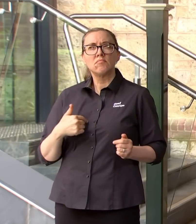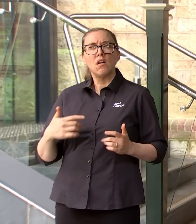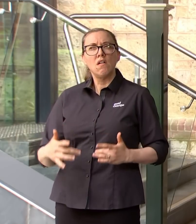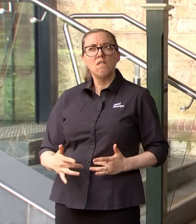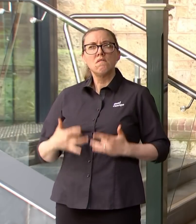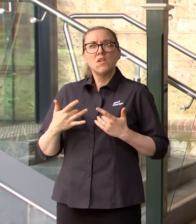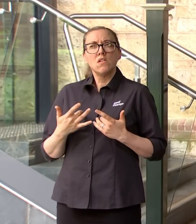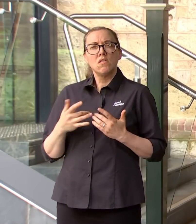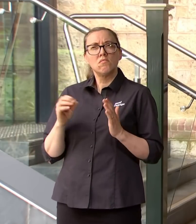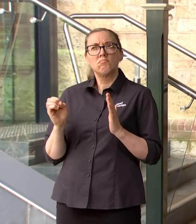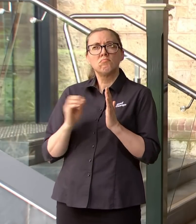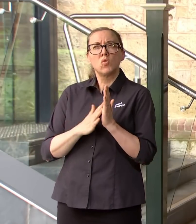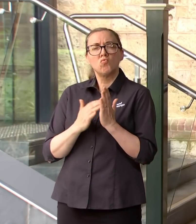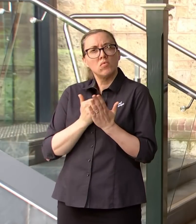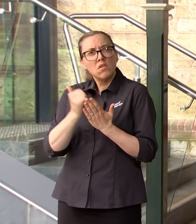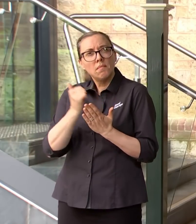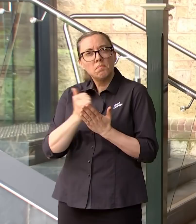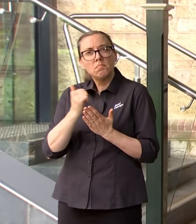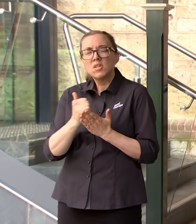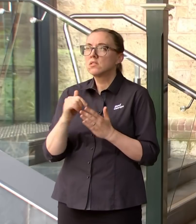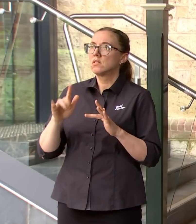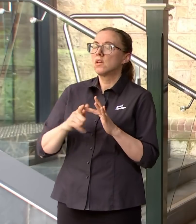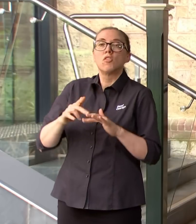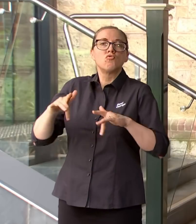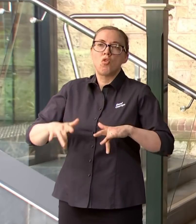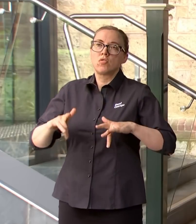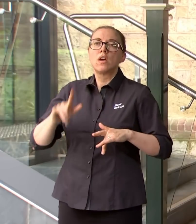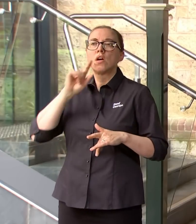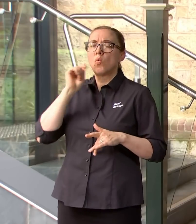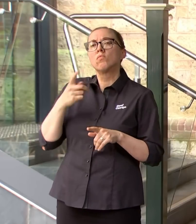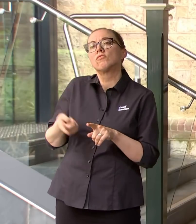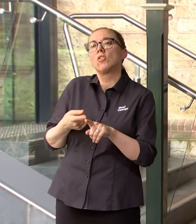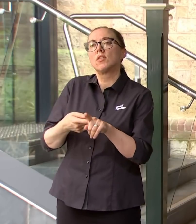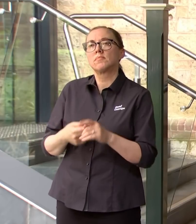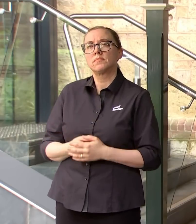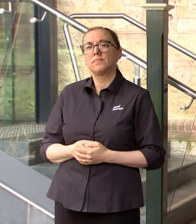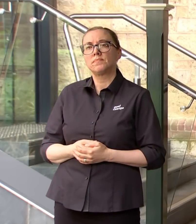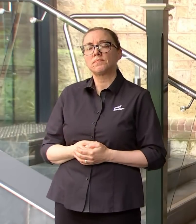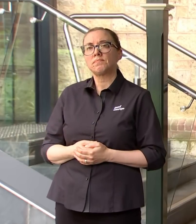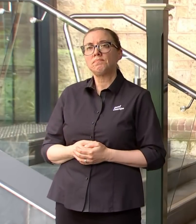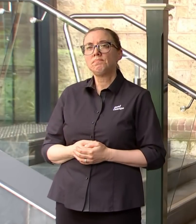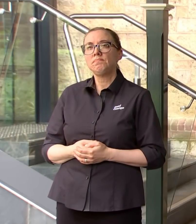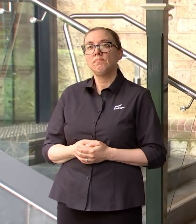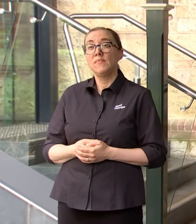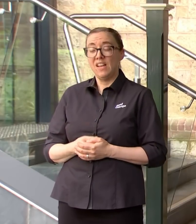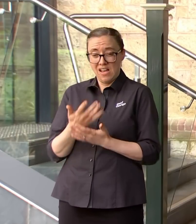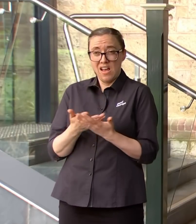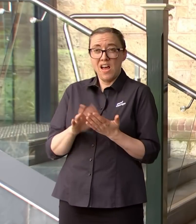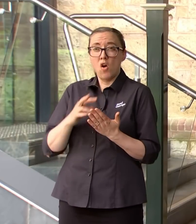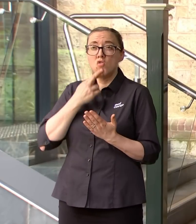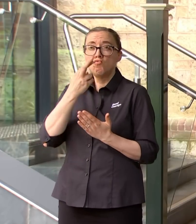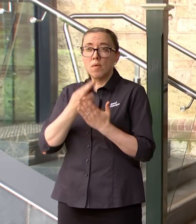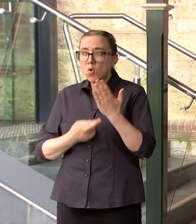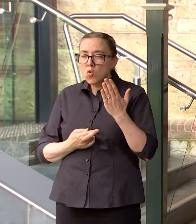if if not I'll follow that up and give it to you but look the the the the complexity with reporting third